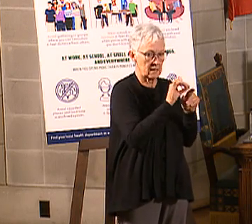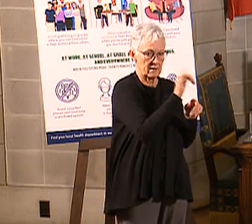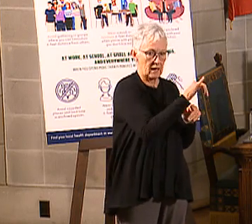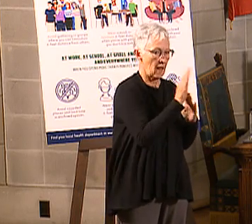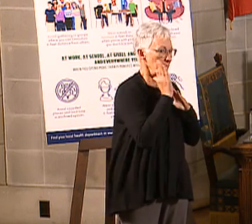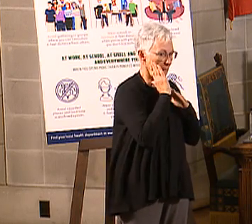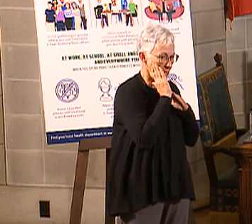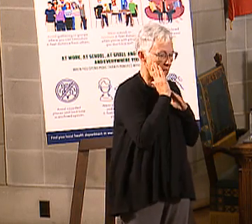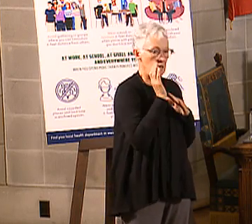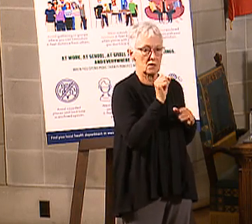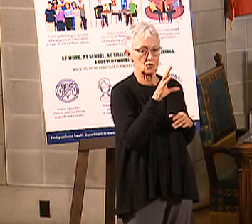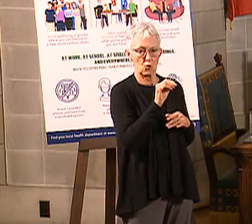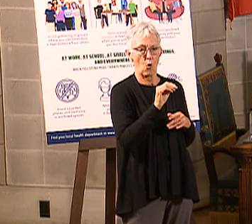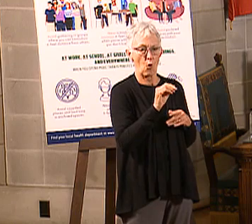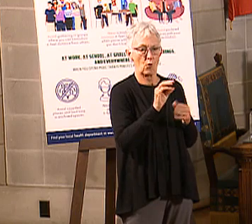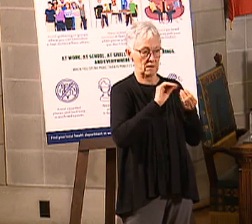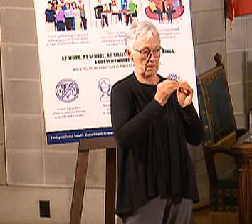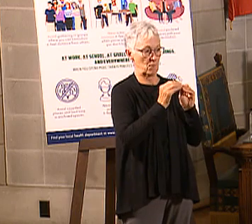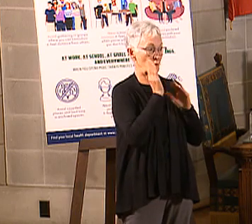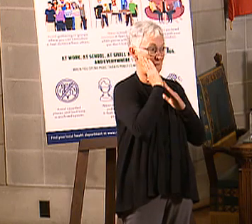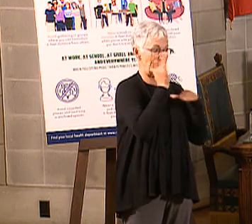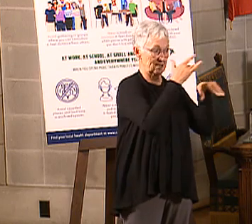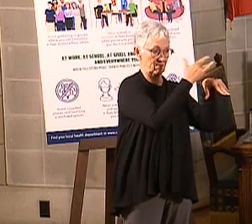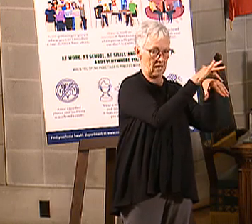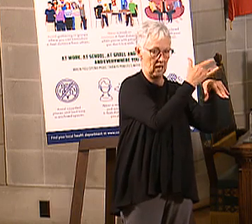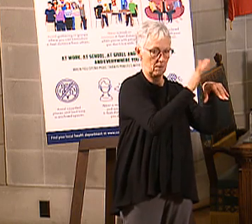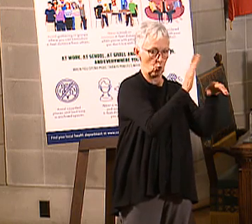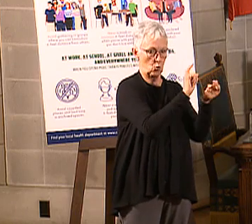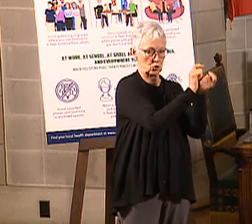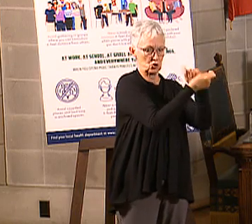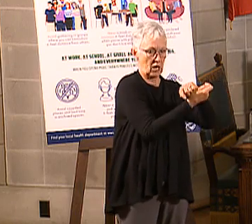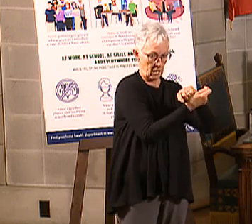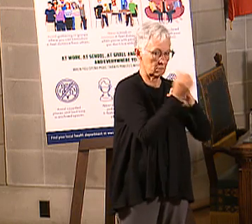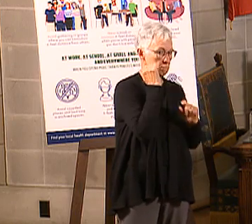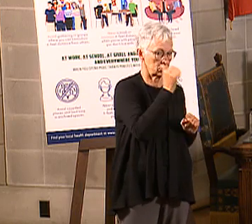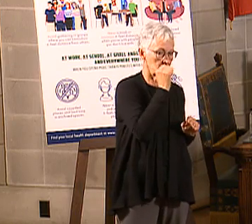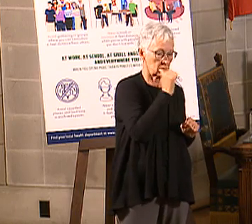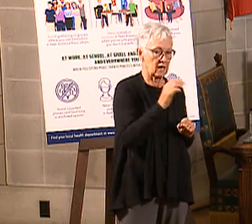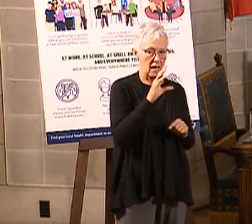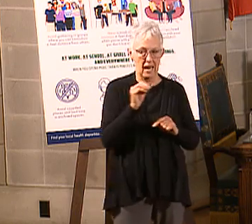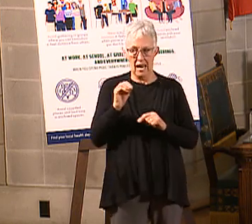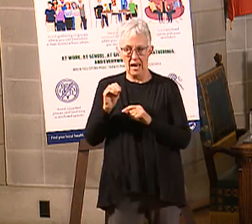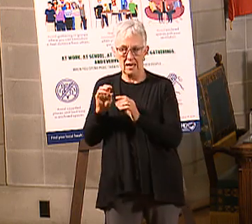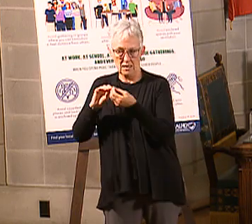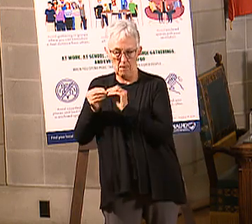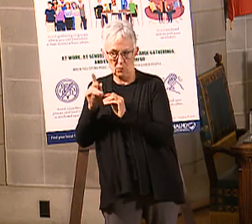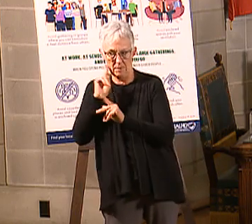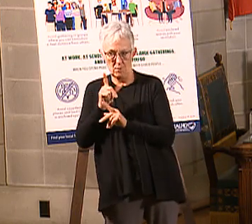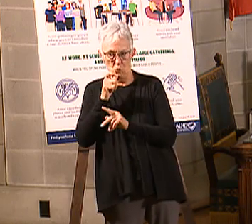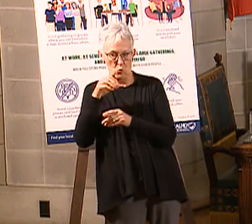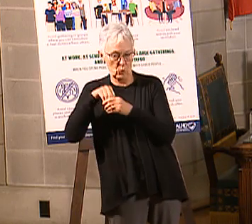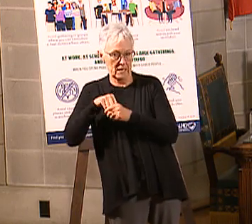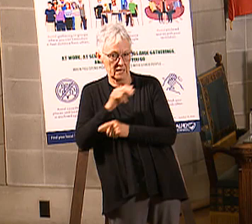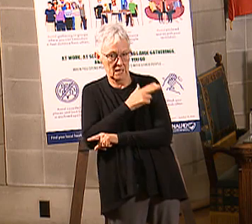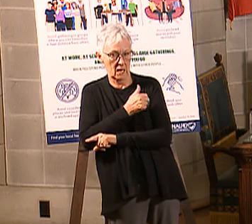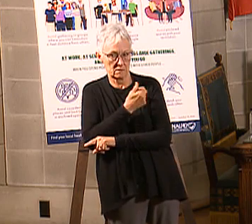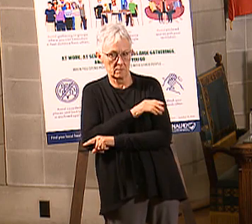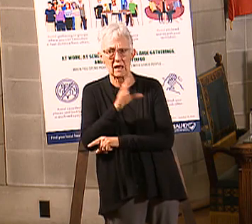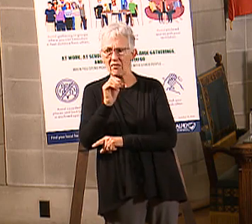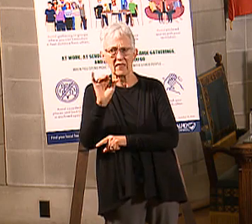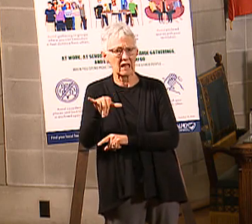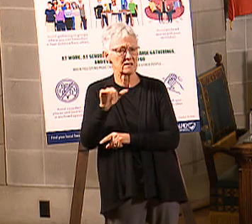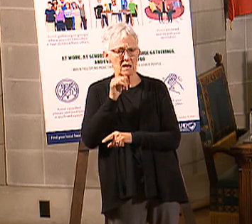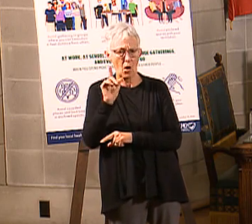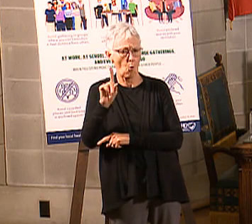the denominator, so to speak, will change day to day, as well as the numerator, which is the number of people that are in the hospital. And they're not all directly related to coronavirus patients either,